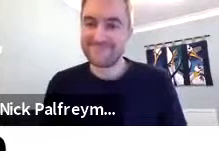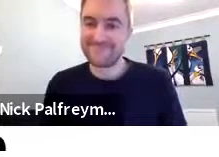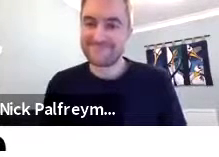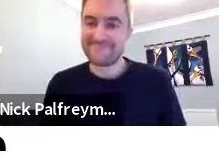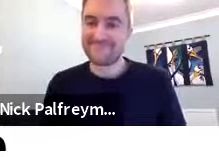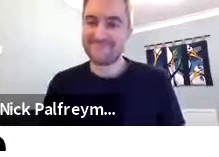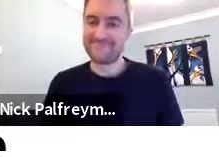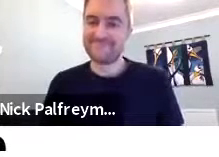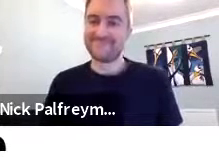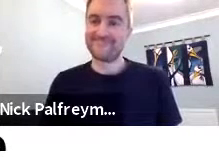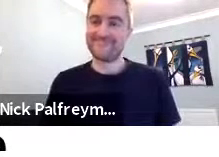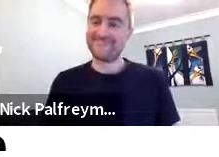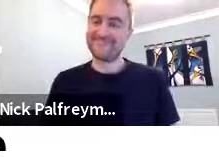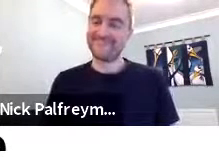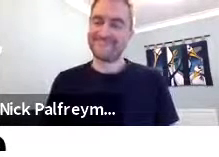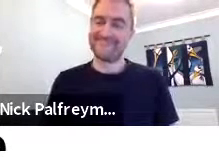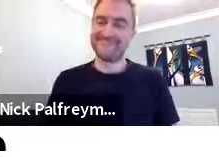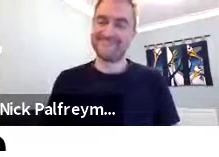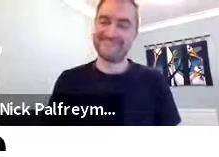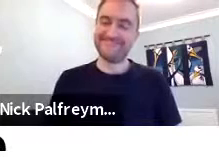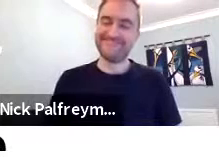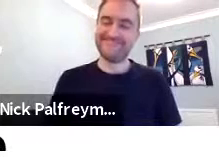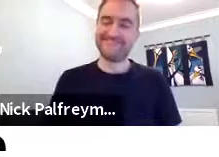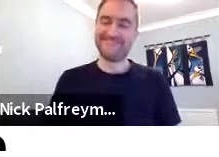hearing what you have to share today.